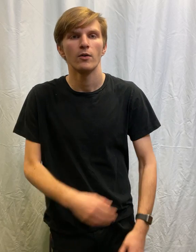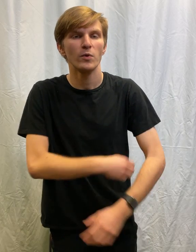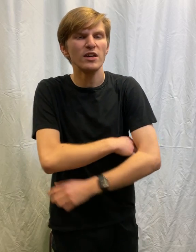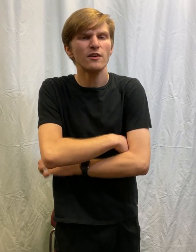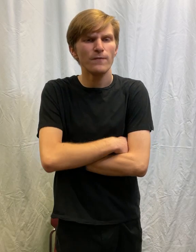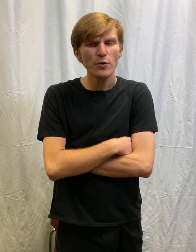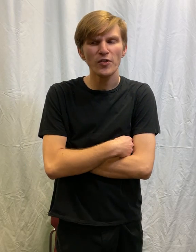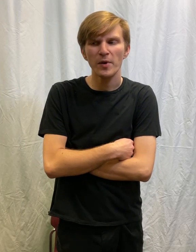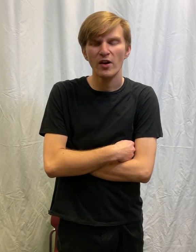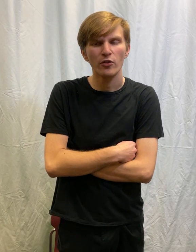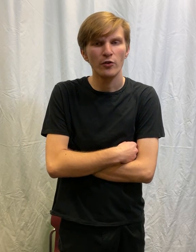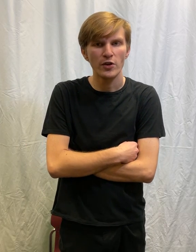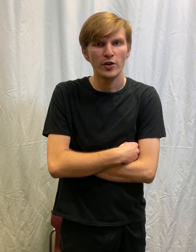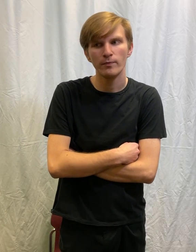We get a few semi-regulars here.